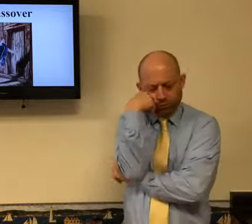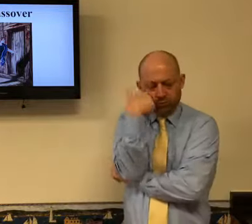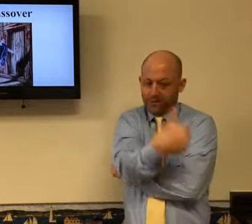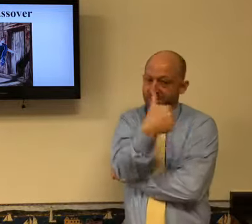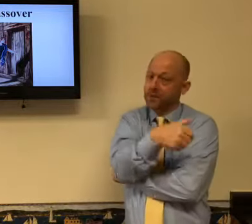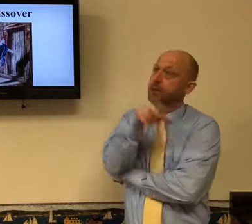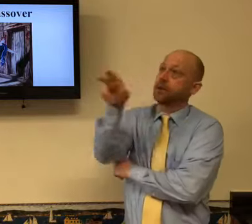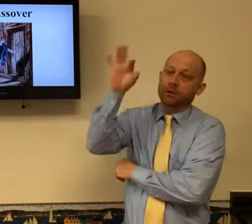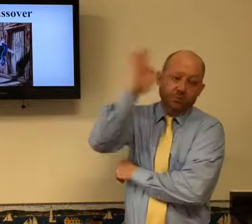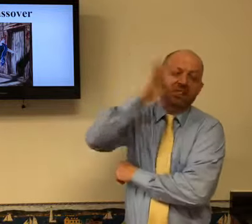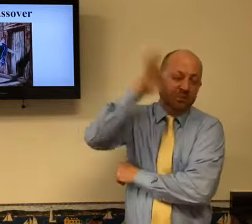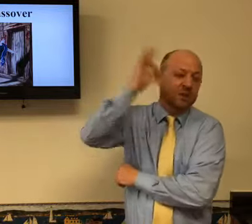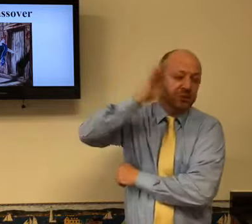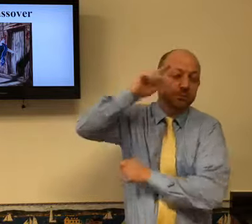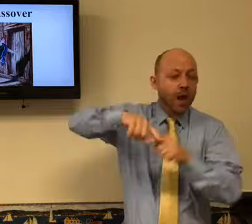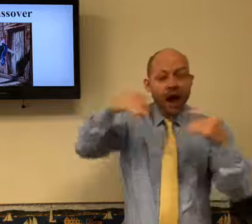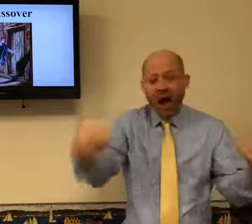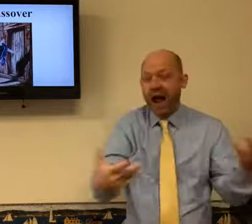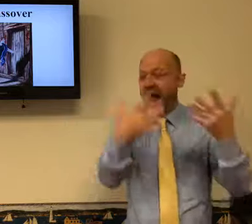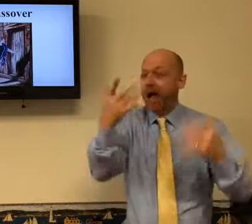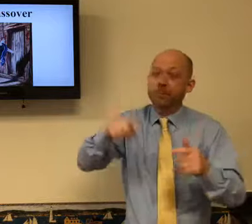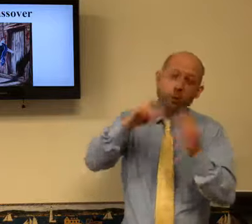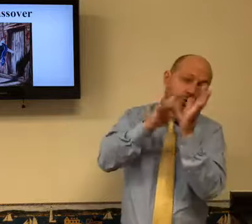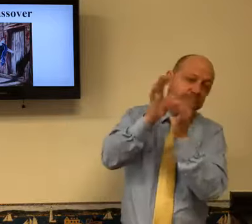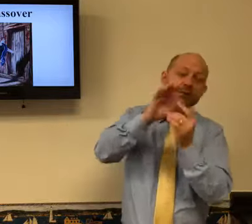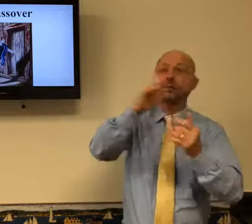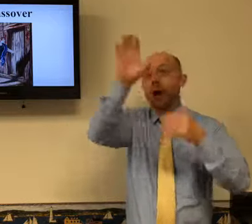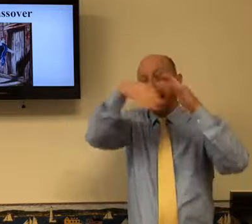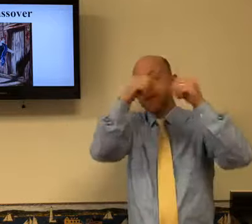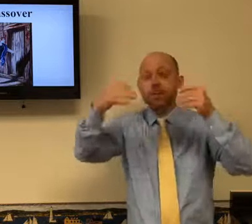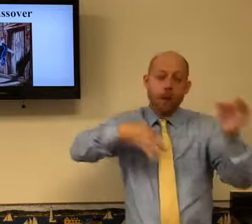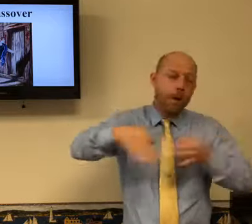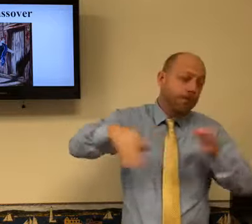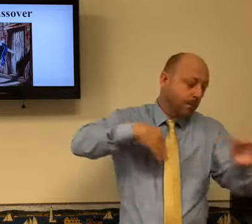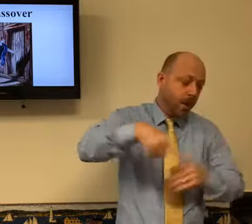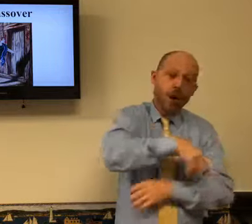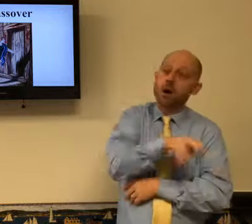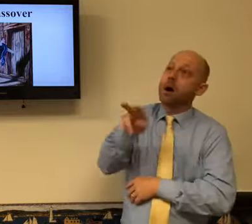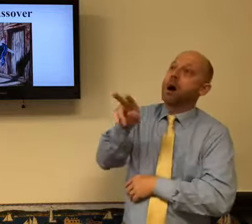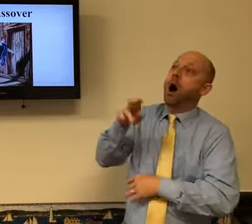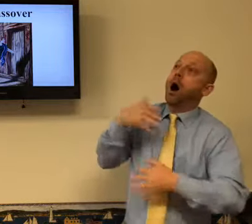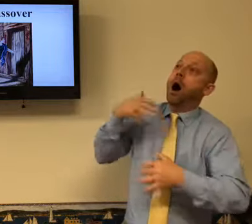Savior. Sending them to a Sunday school class where they can hear about Jesus and how to go to heaven.